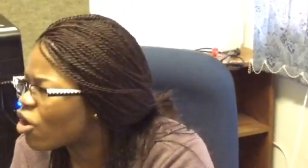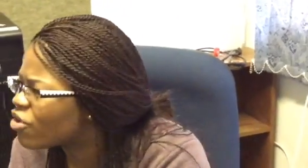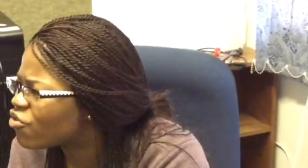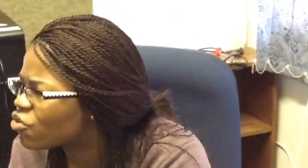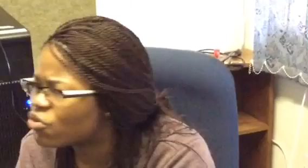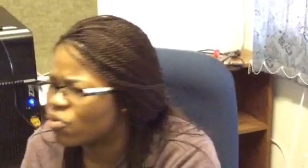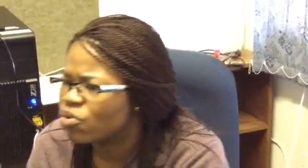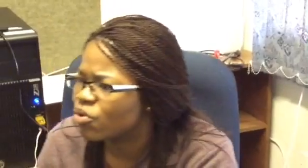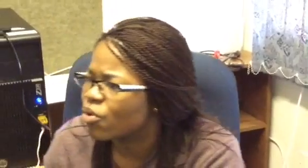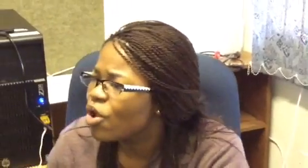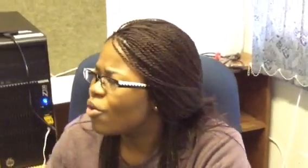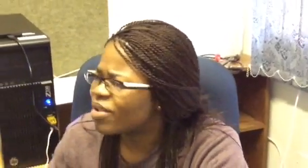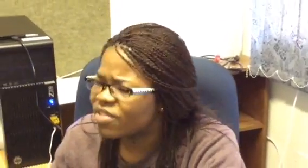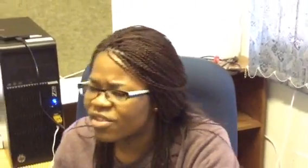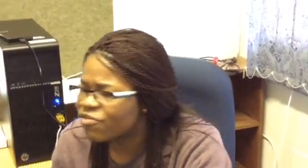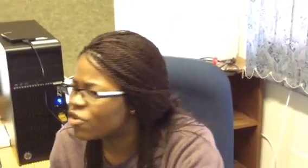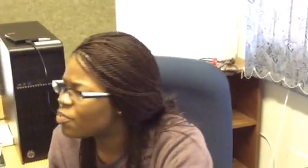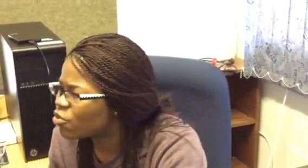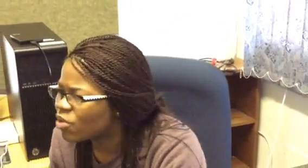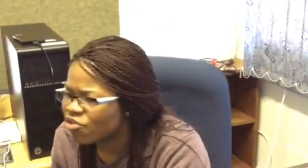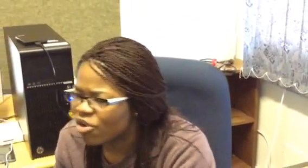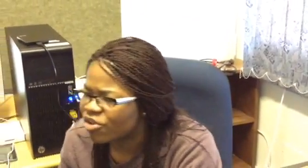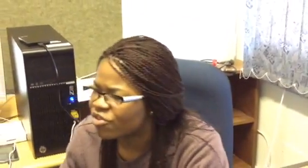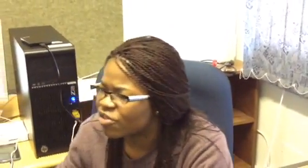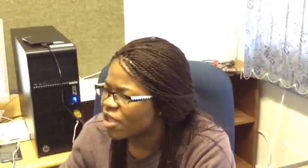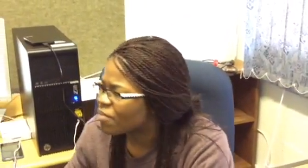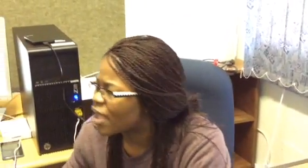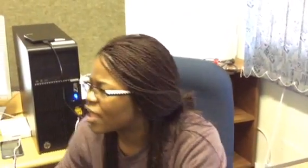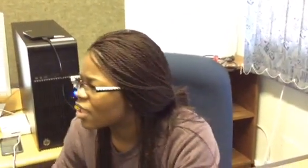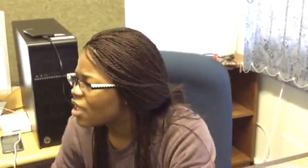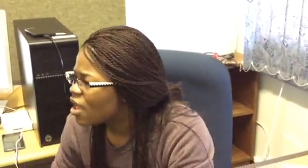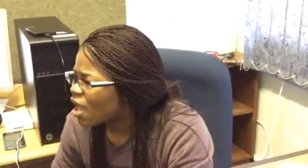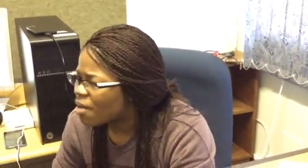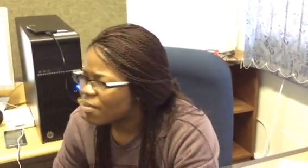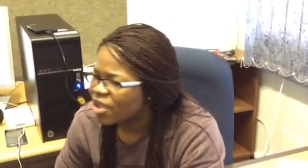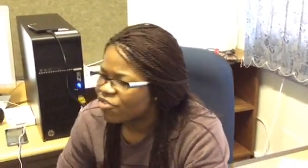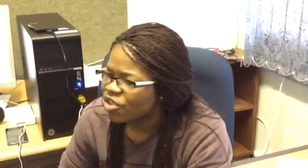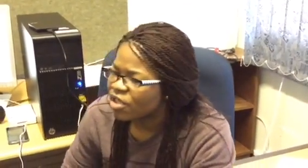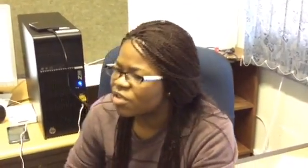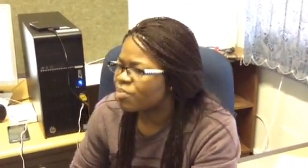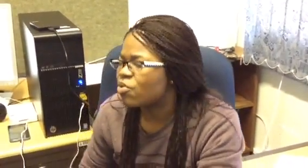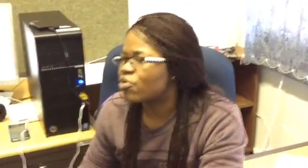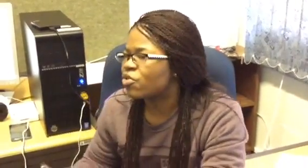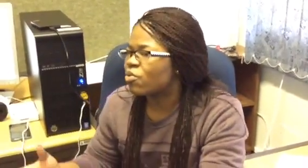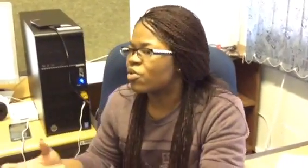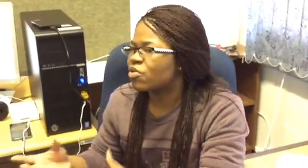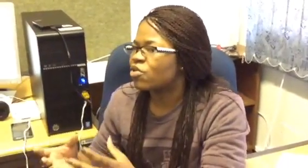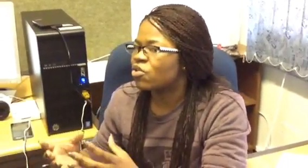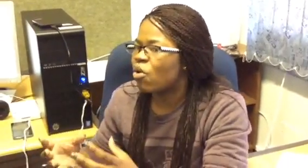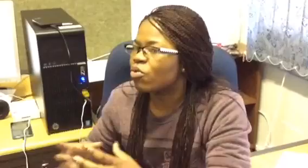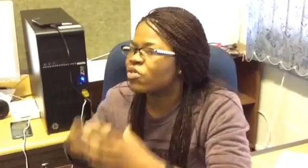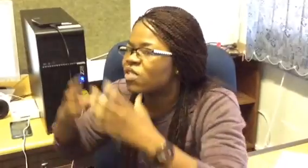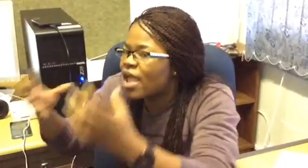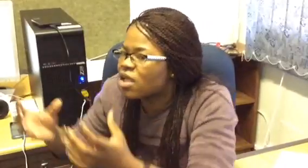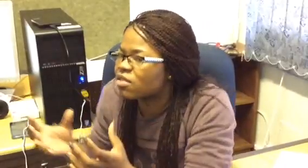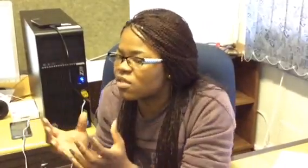geologists do you know what's the difference between geologists and mining um engineers and because there was this whole science